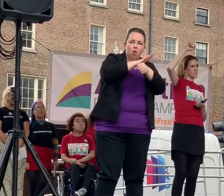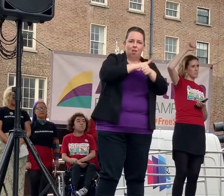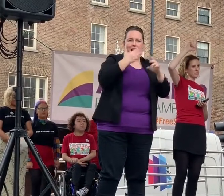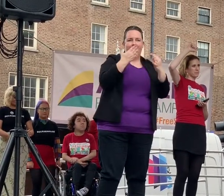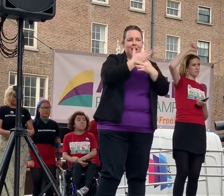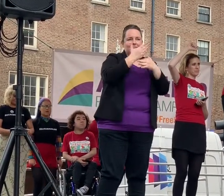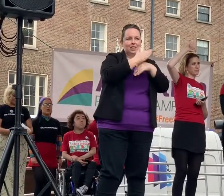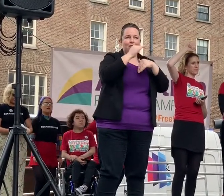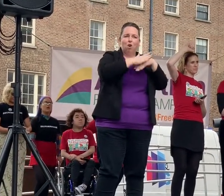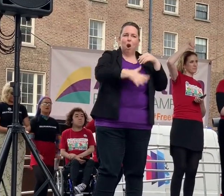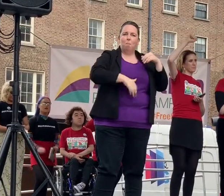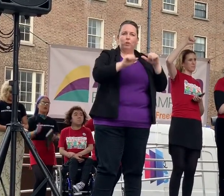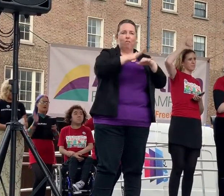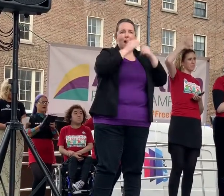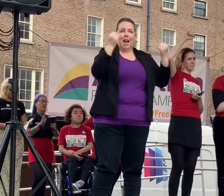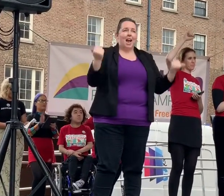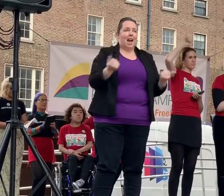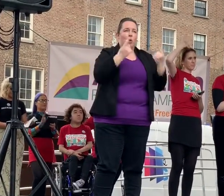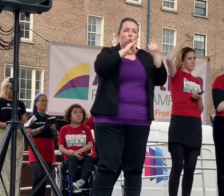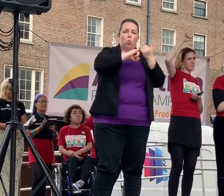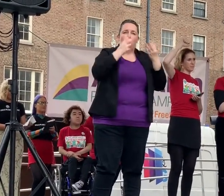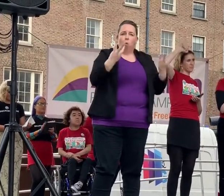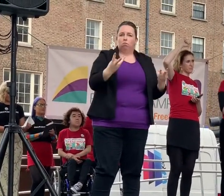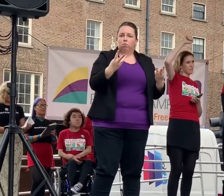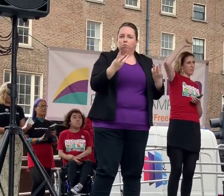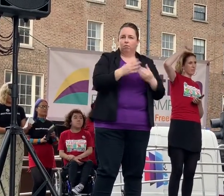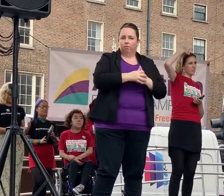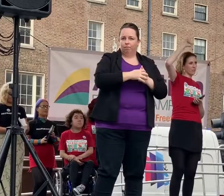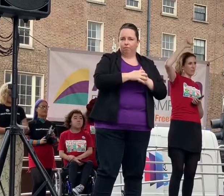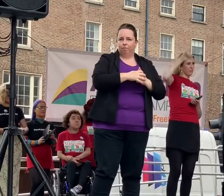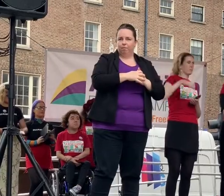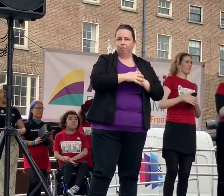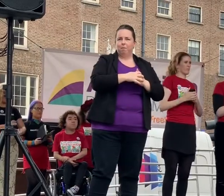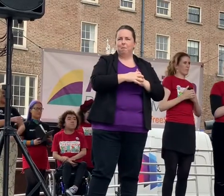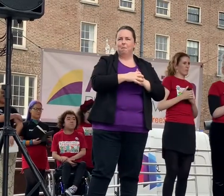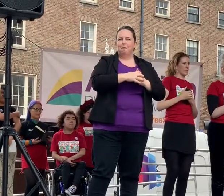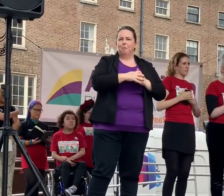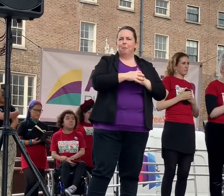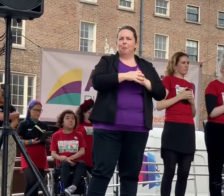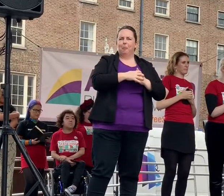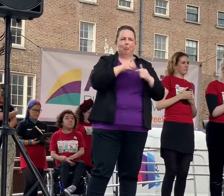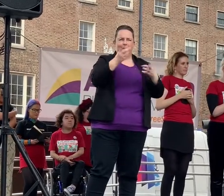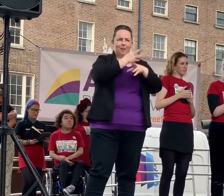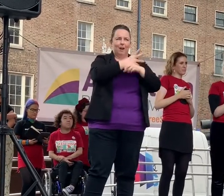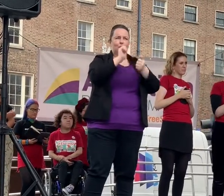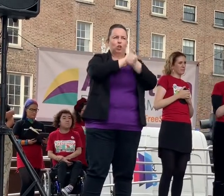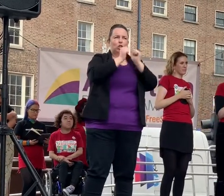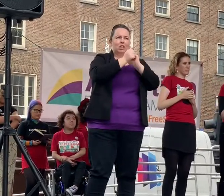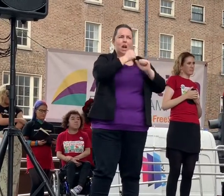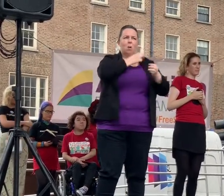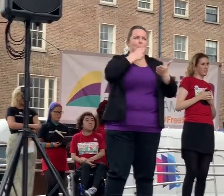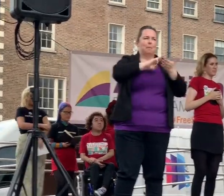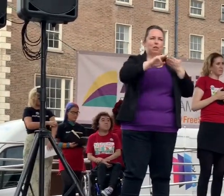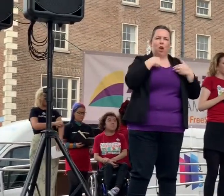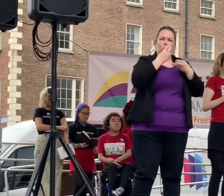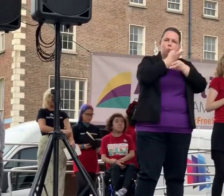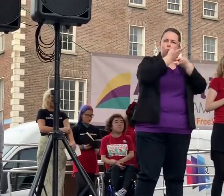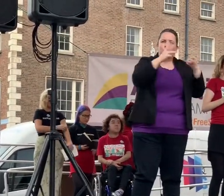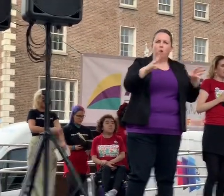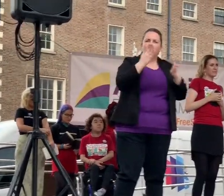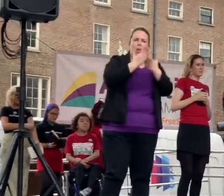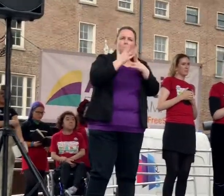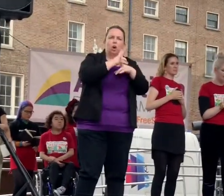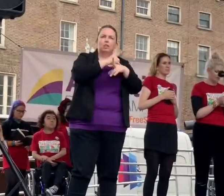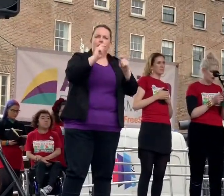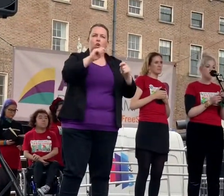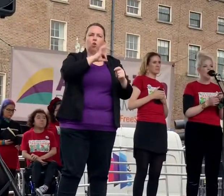to abortion For anyone who wants to need it. That has never changed. We will not stop until